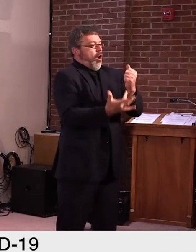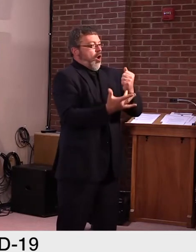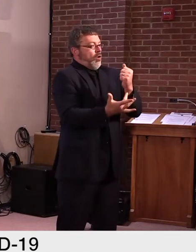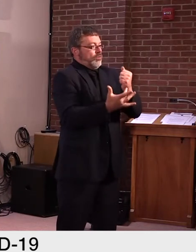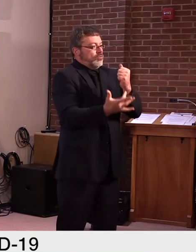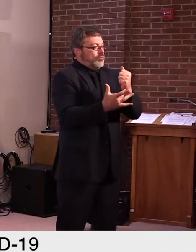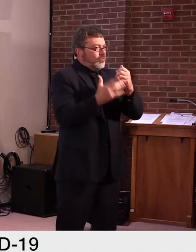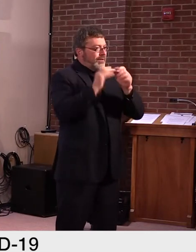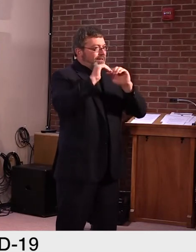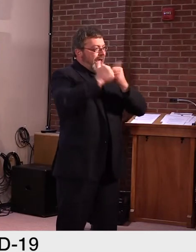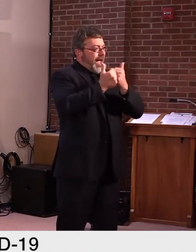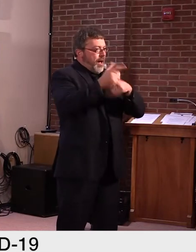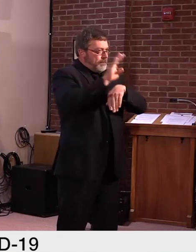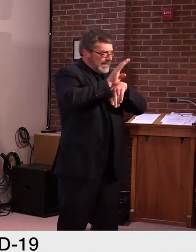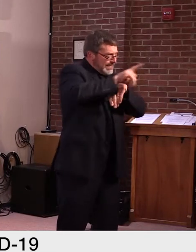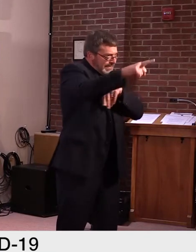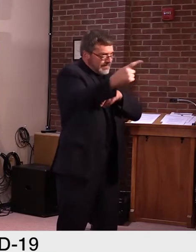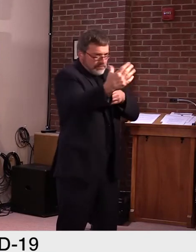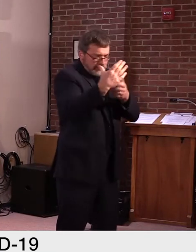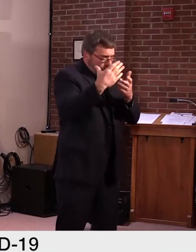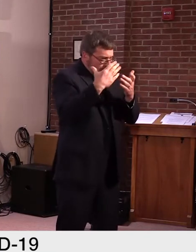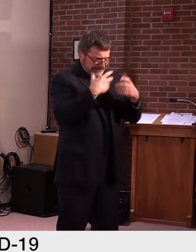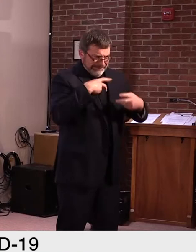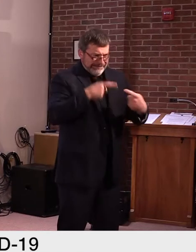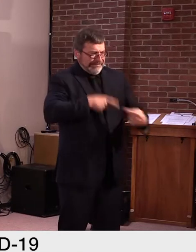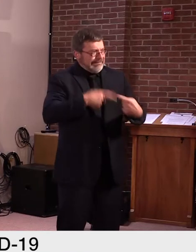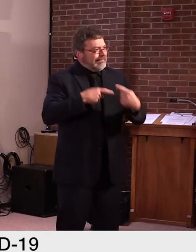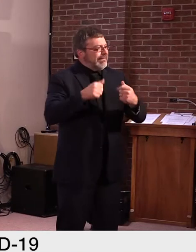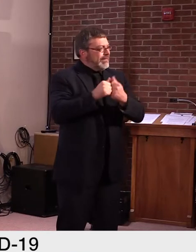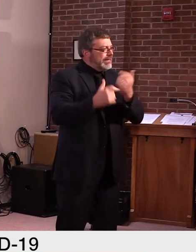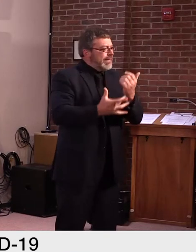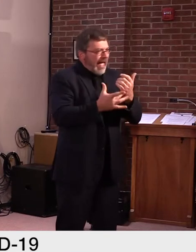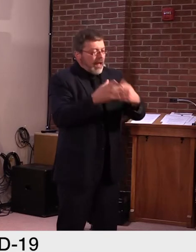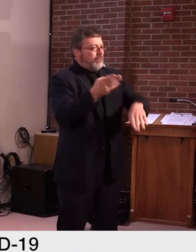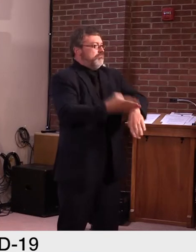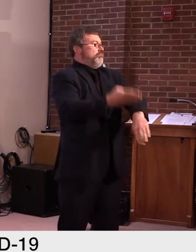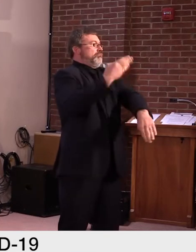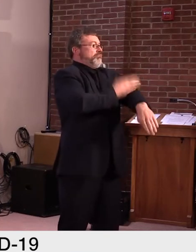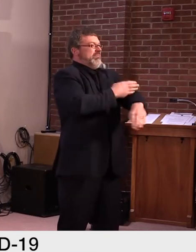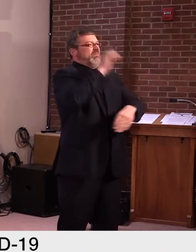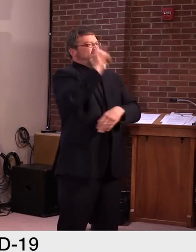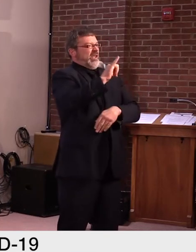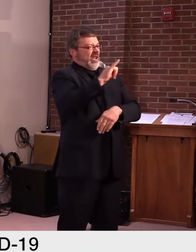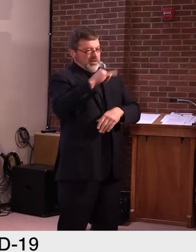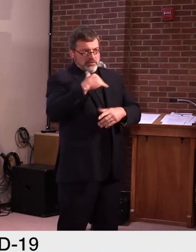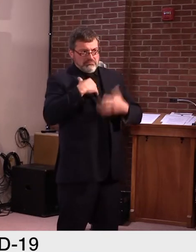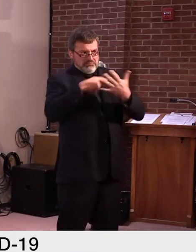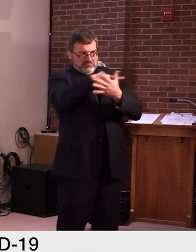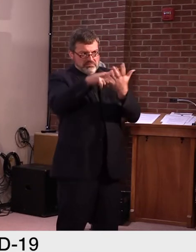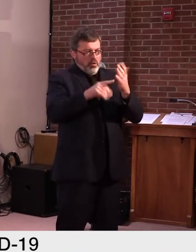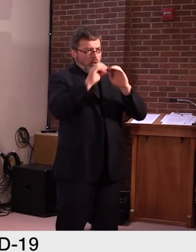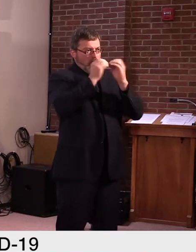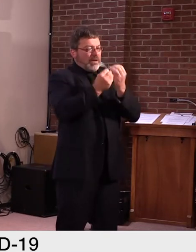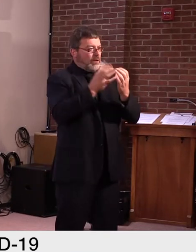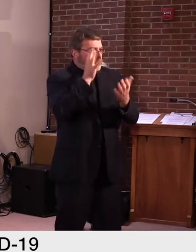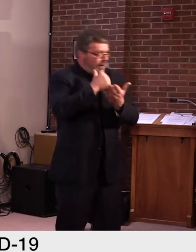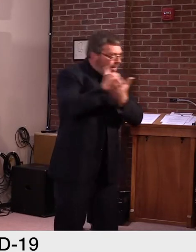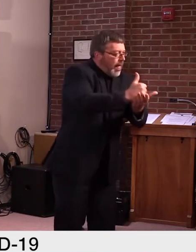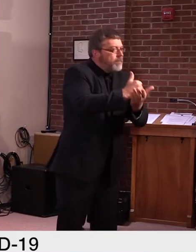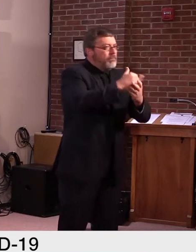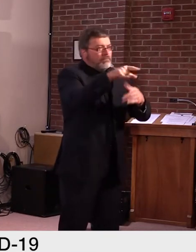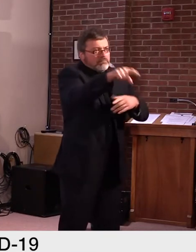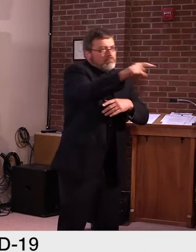how businesses can navigate this pandemic. Vermont small businesses and nonprofits interested in learning more